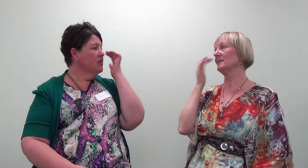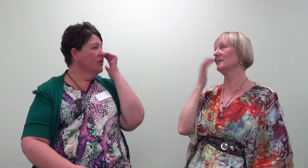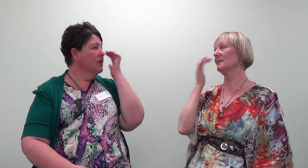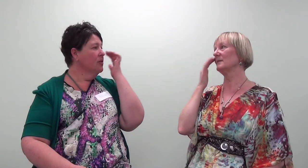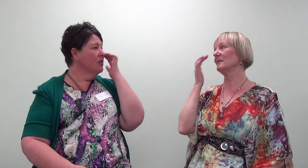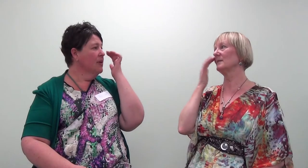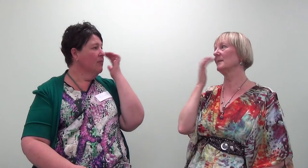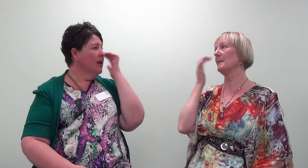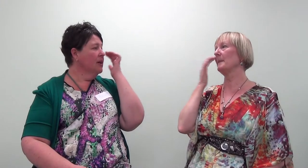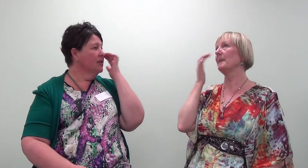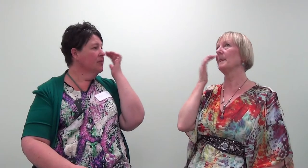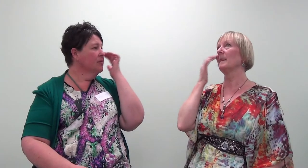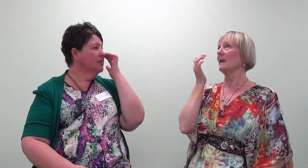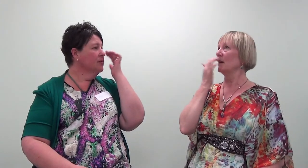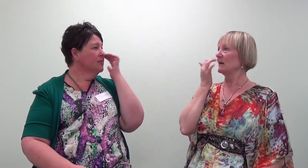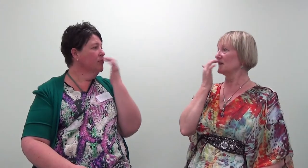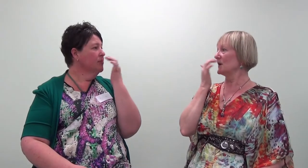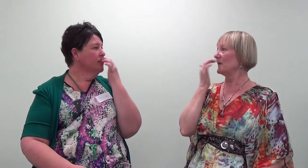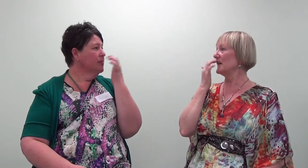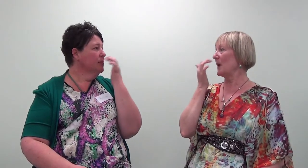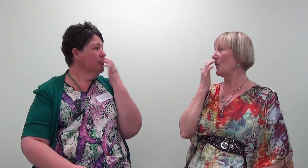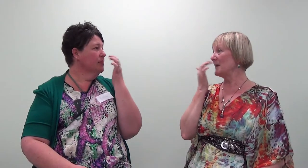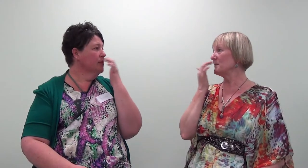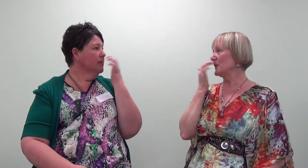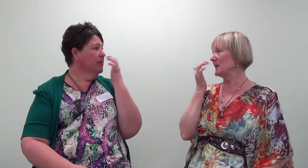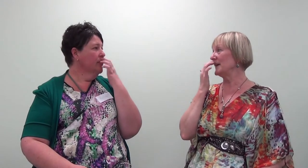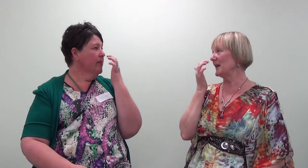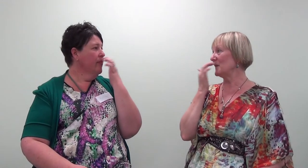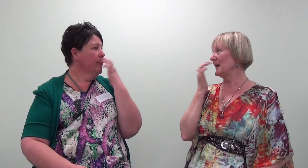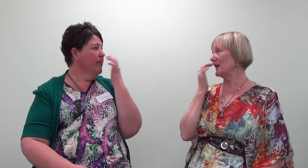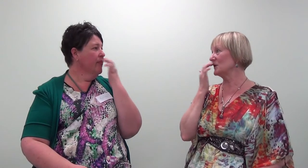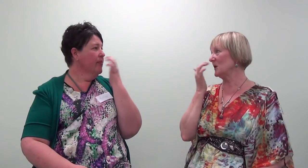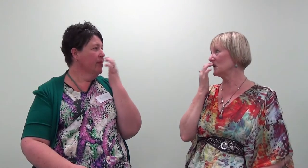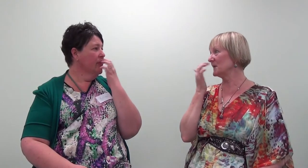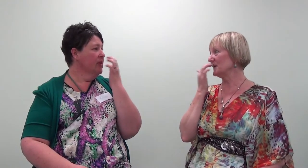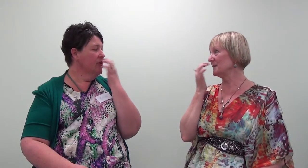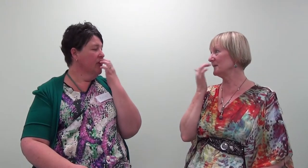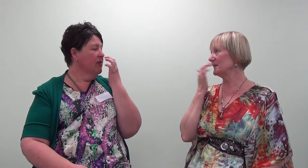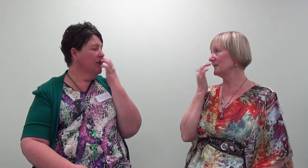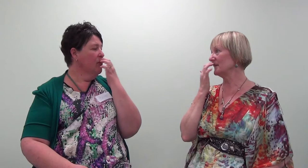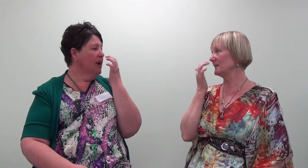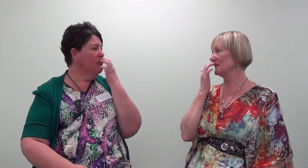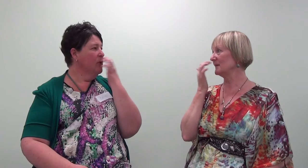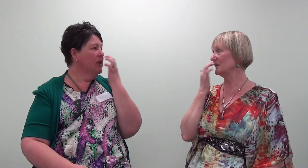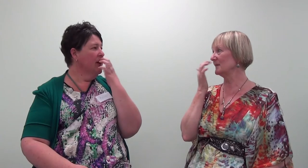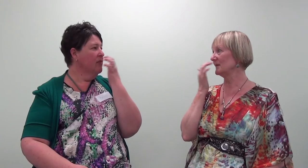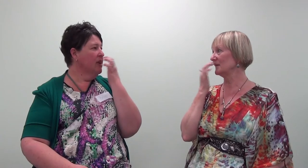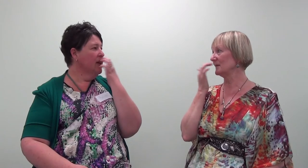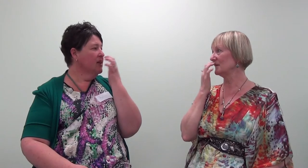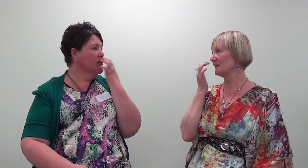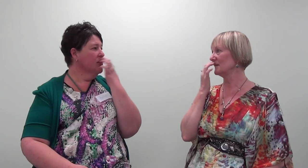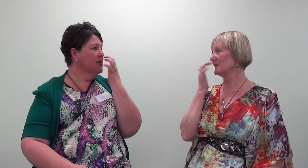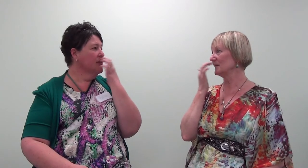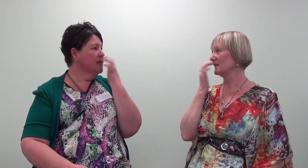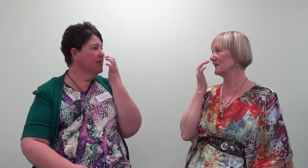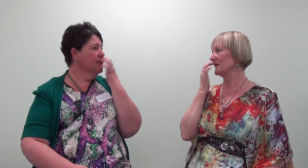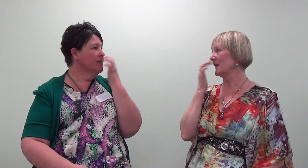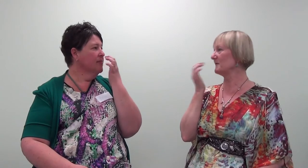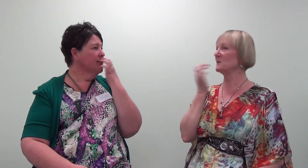Dissolving it all the way back. Dissolving that weight and burden out of my neck and shoulders. Dissolving that weight and burden out of my neck and shoulders. After